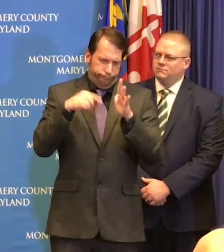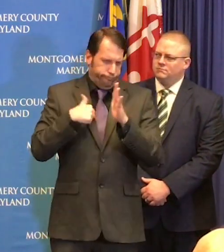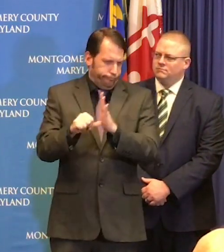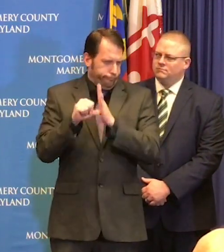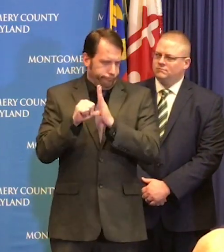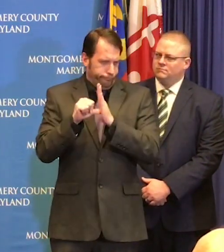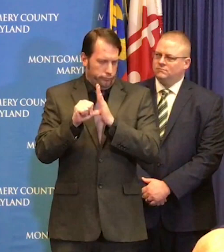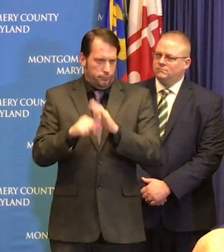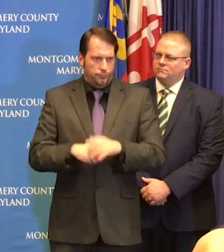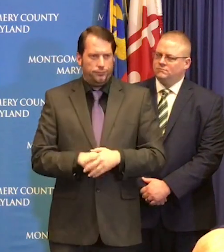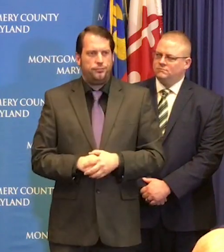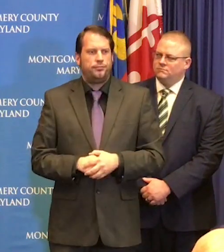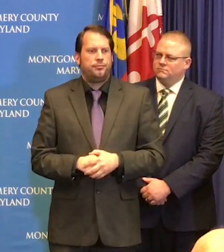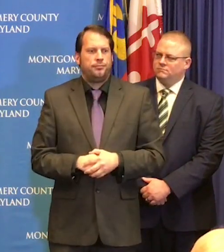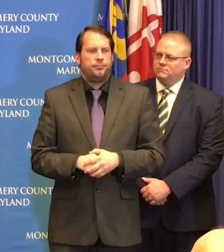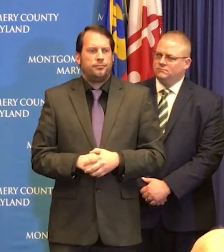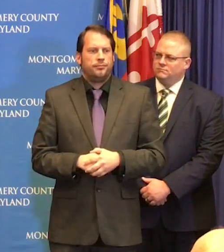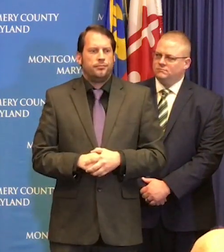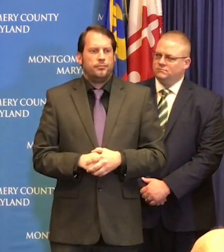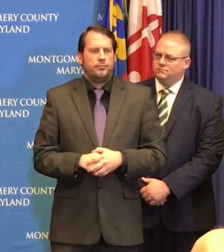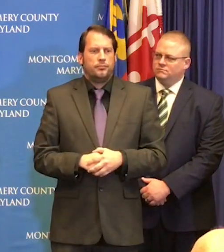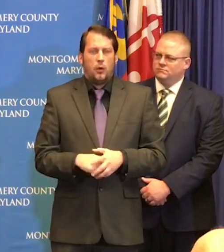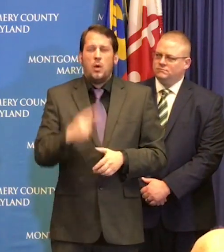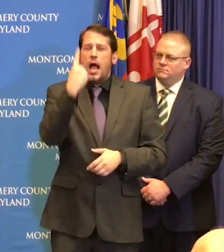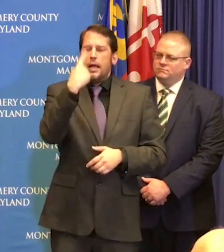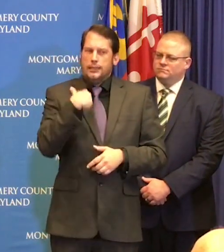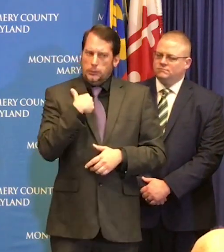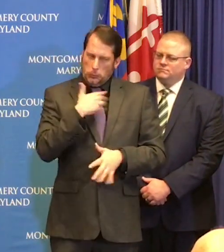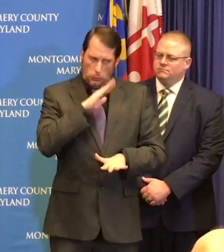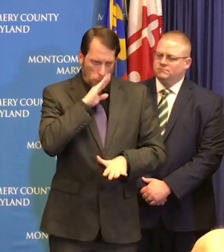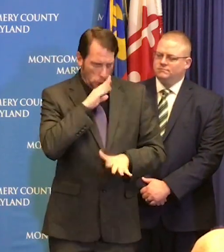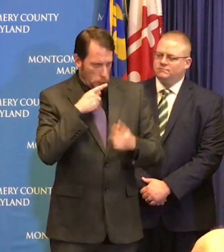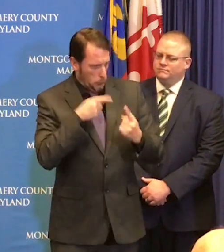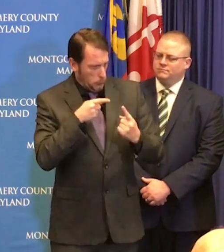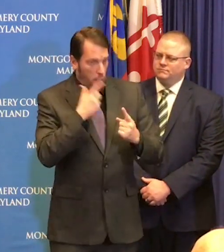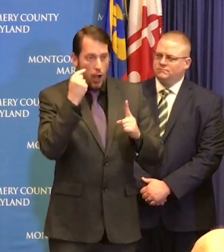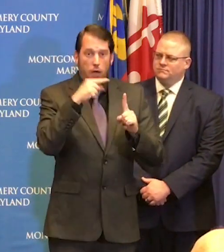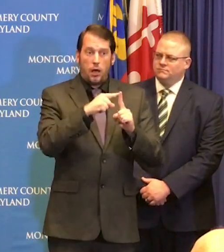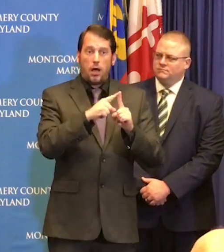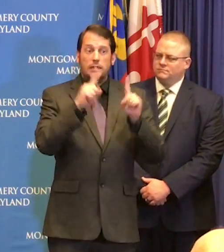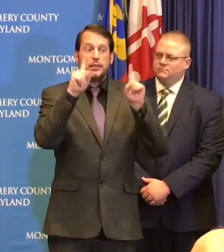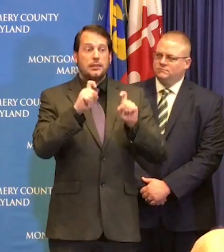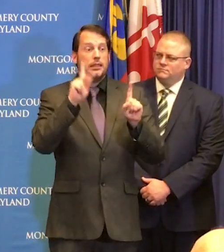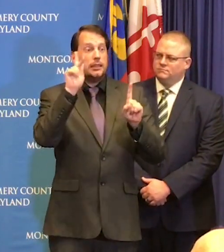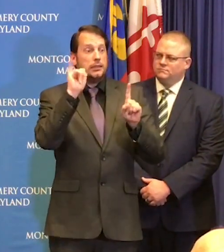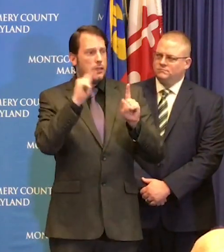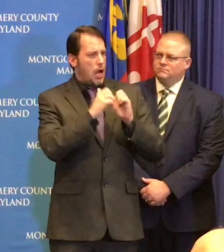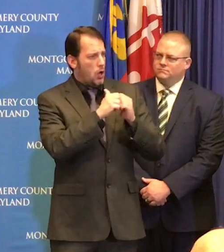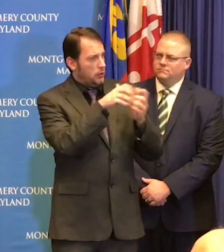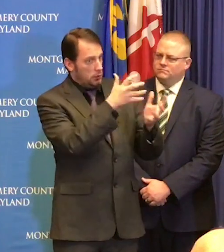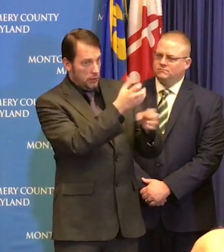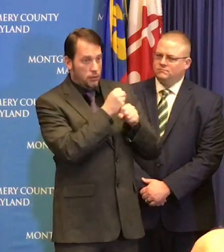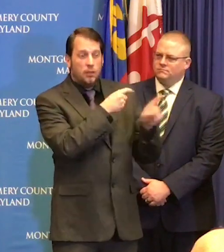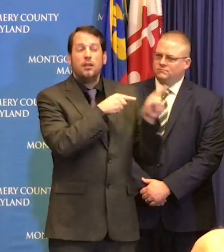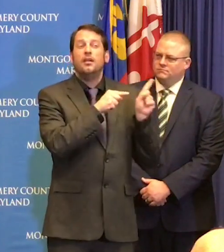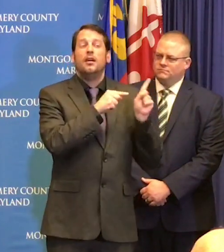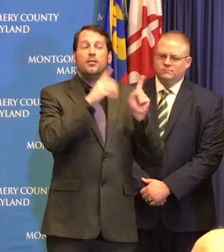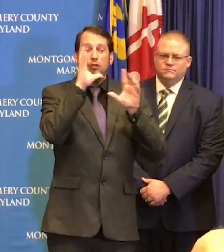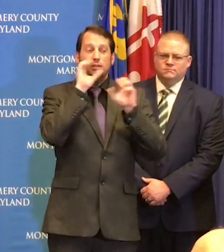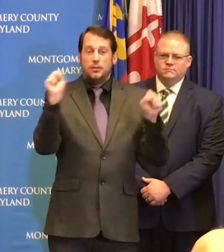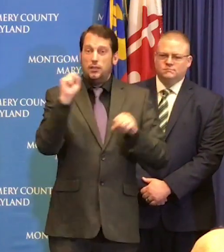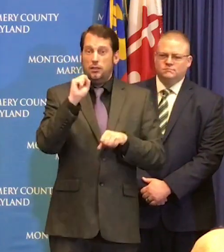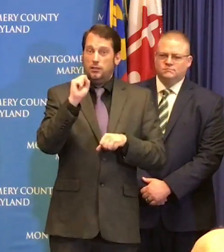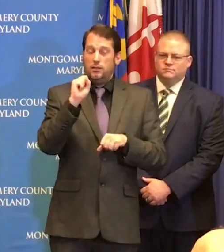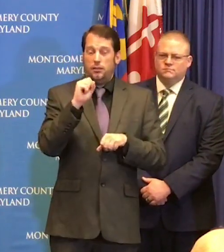if the president of the United States treated this like an emergency because that's a major that's a major problem for us